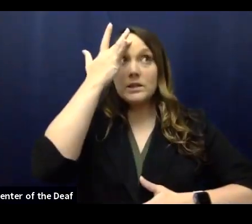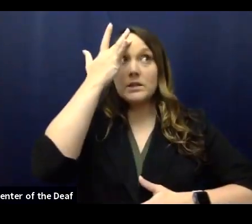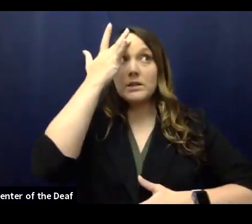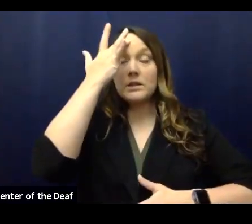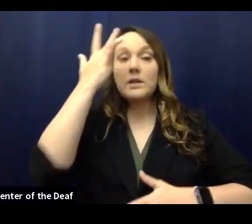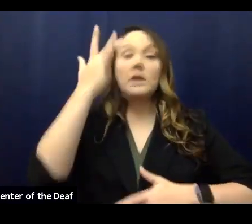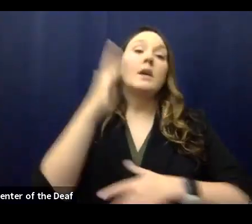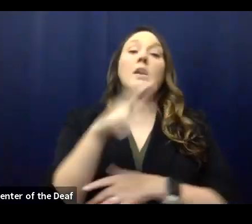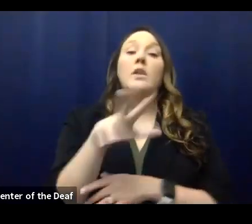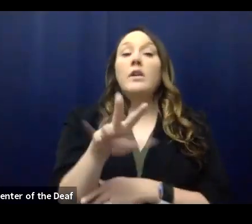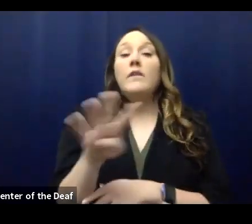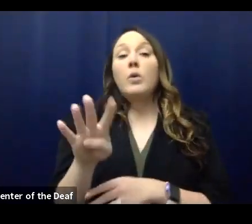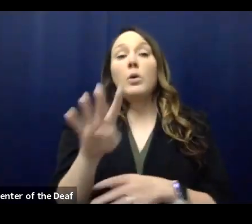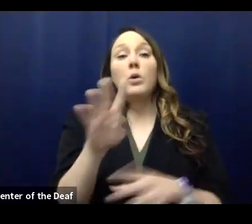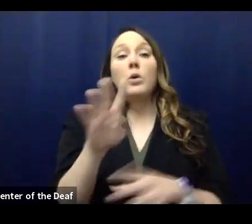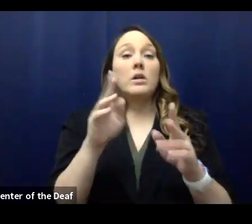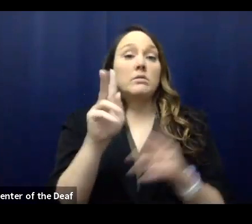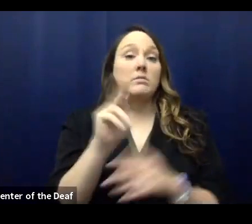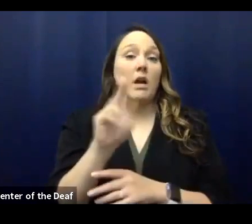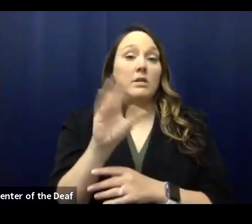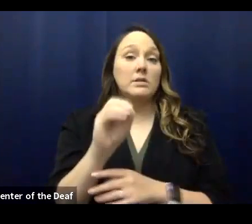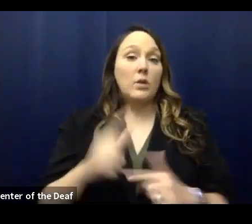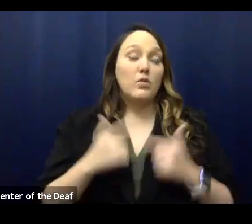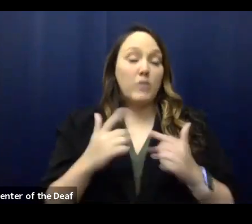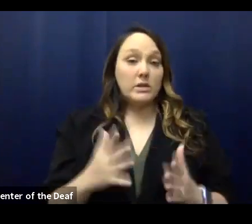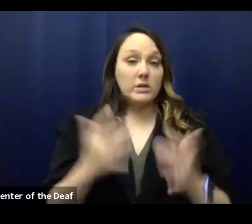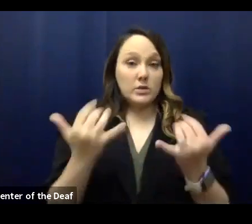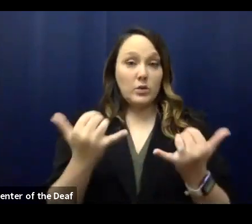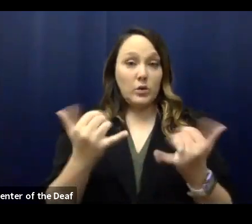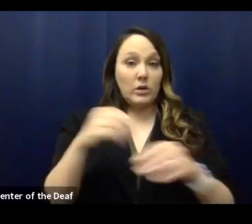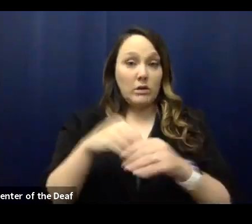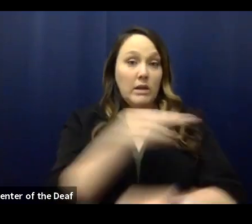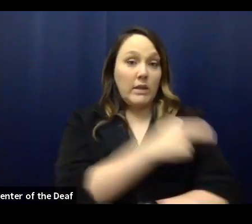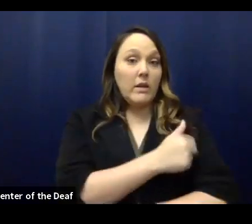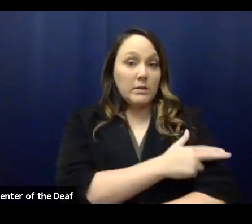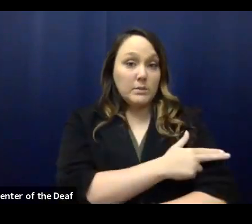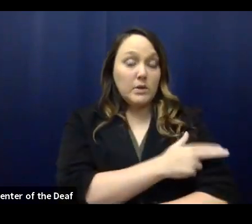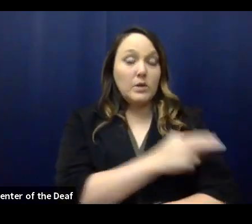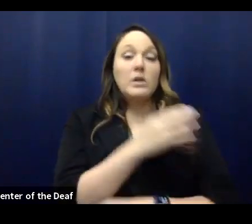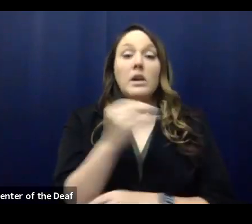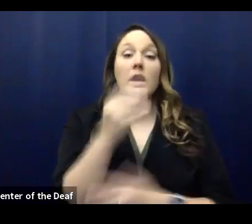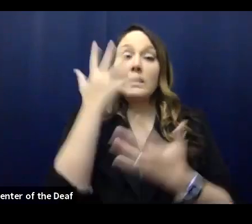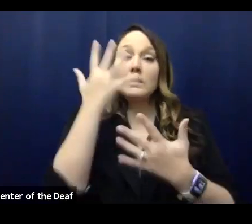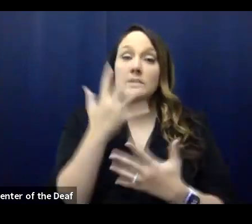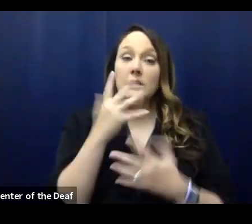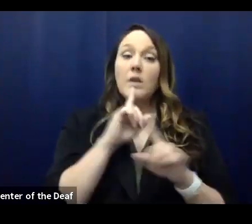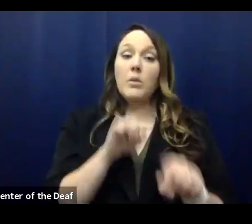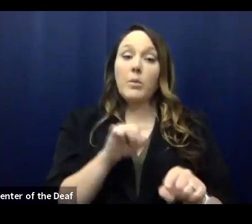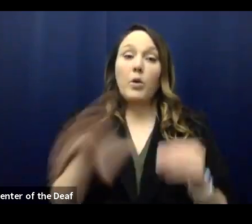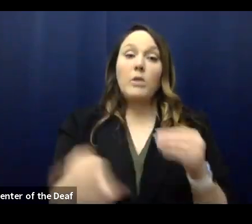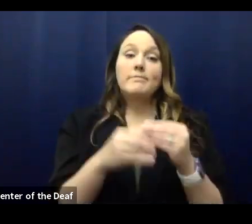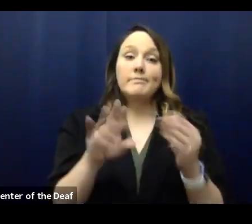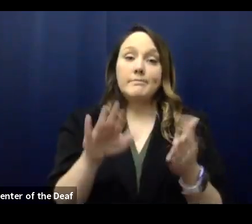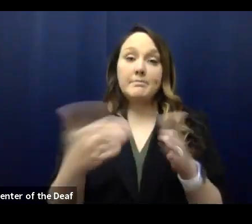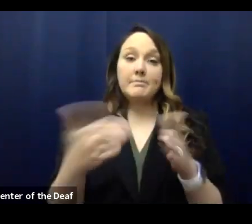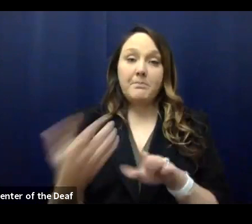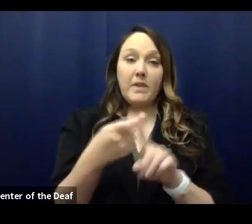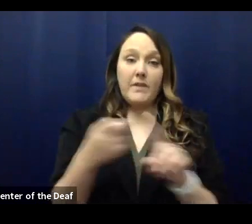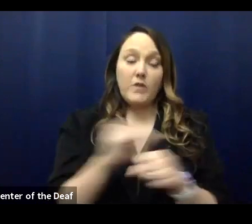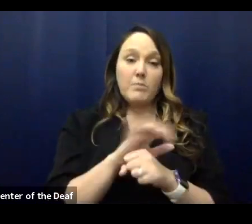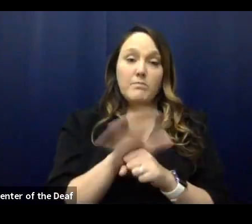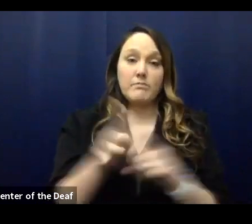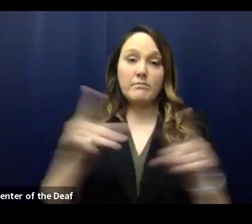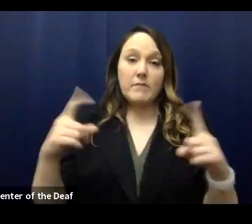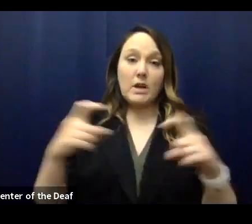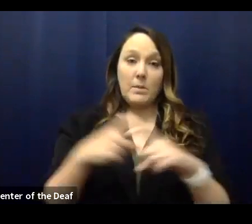44 Knox County residents are currently hospitalized. And we are saddened to report we have an additional death due to complications of